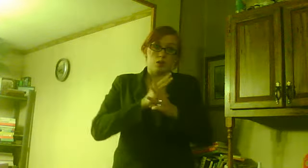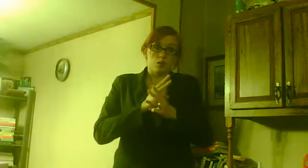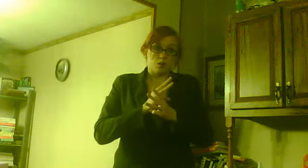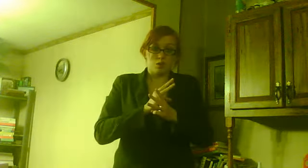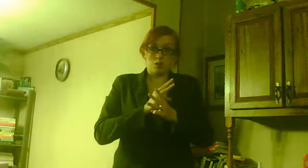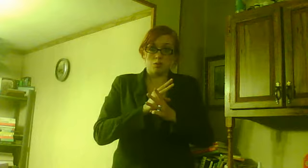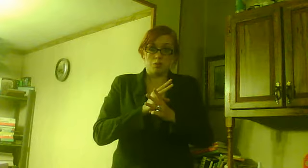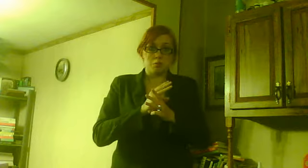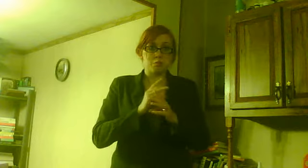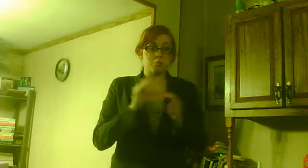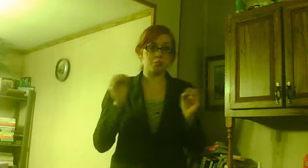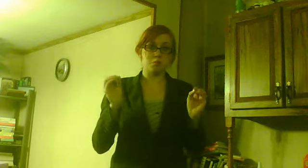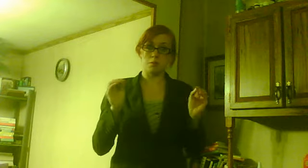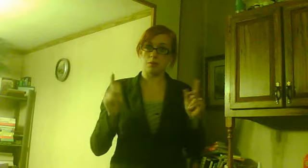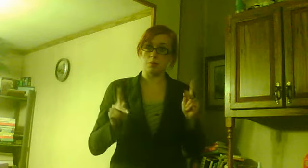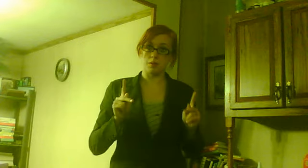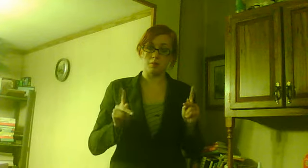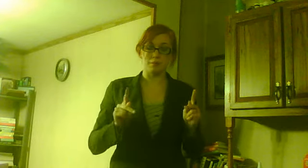he wanted to go up into the heavens.